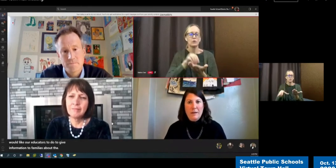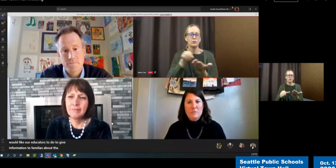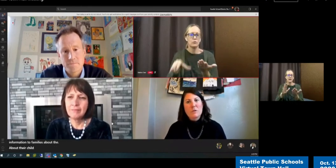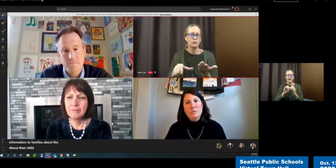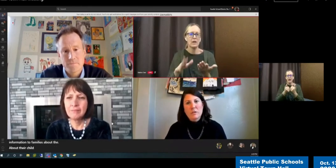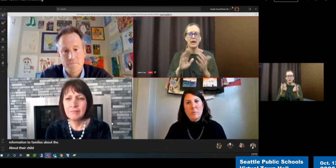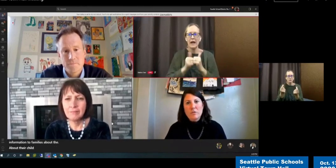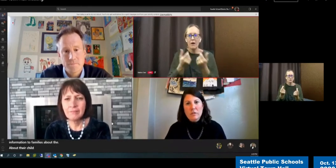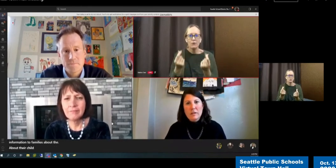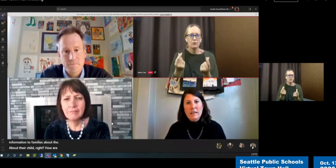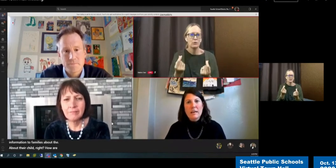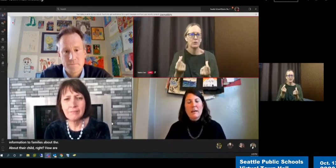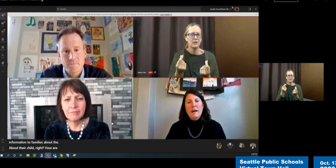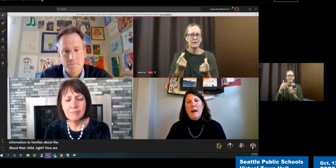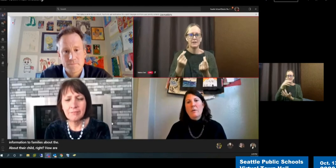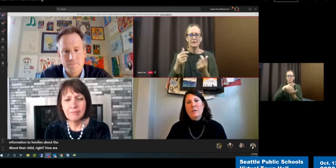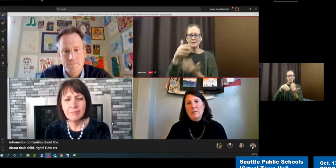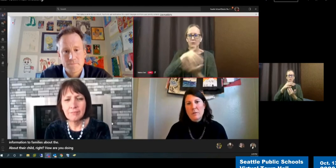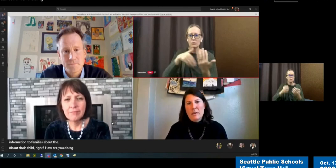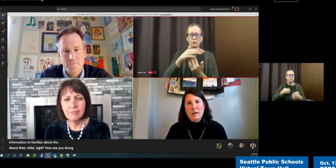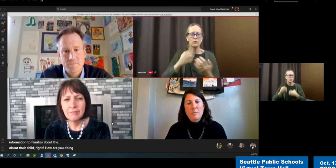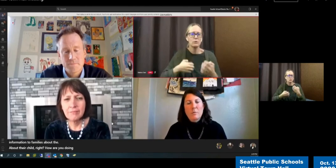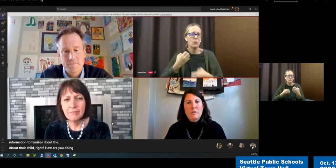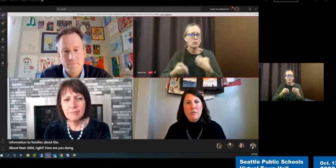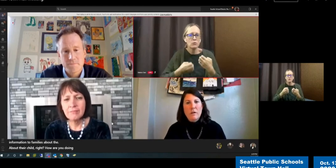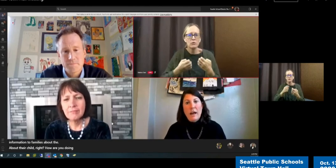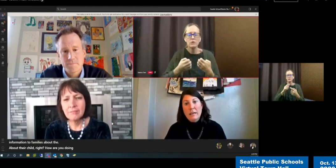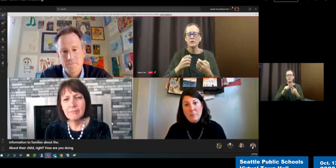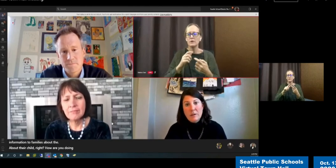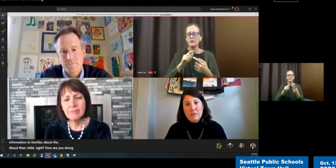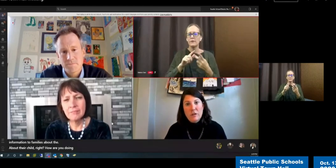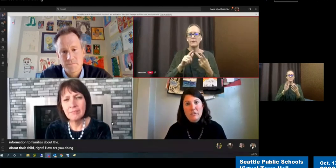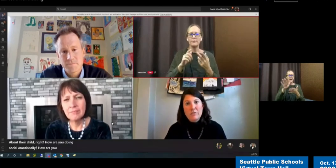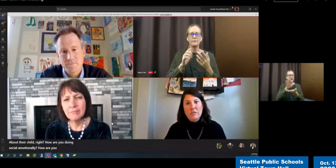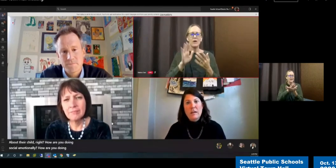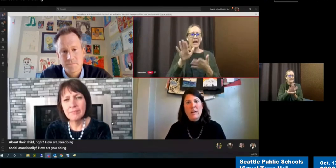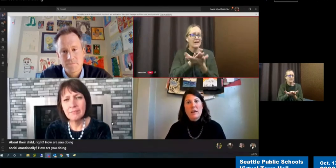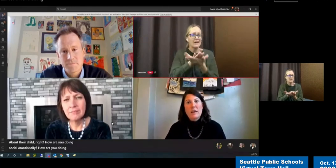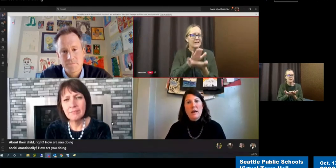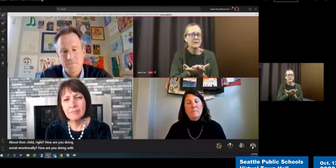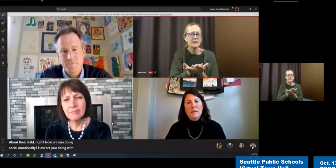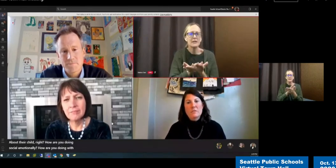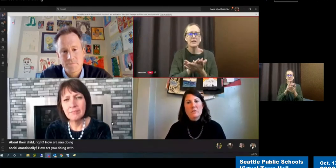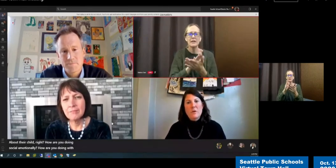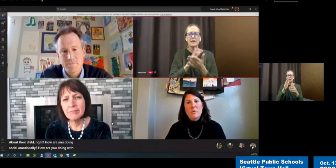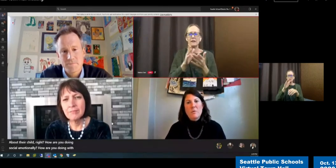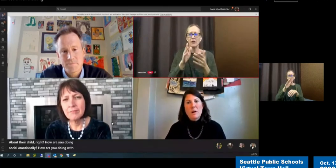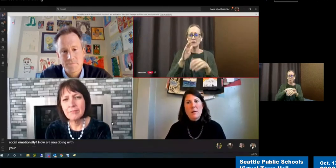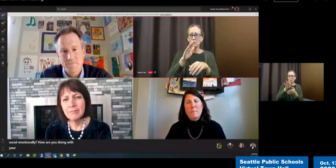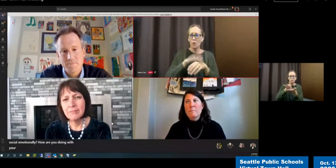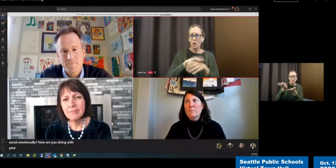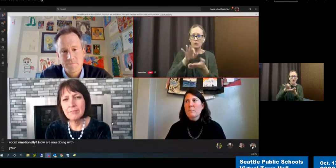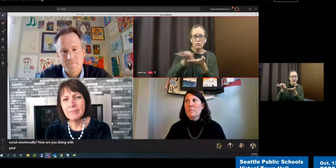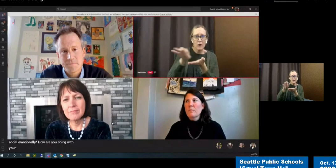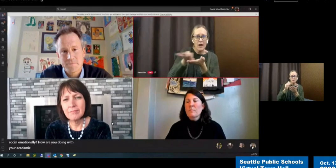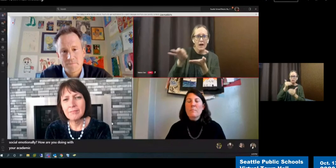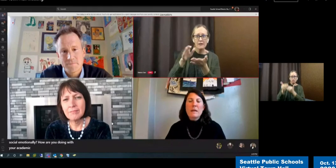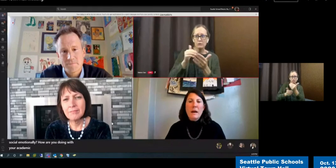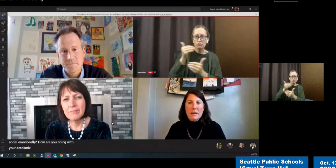um, social, emotionally, how are you doing, um, with your academic trajectory? Um, and so, um,